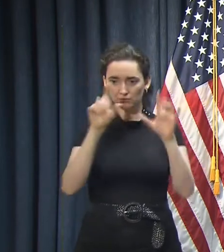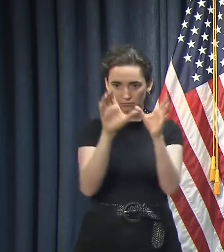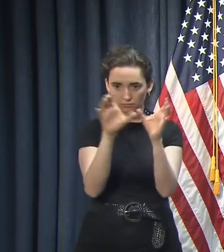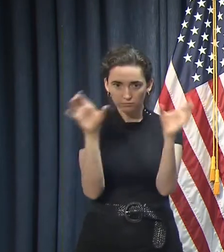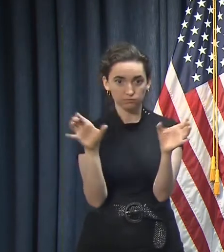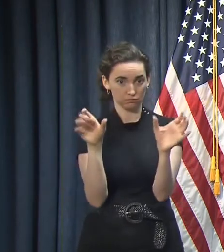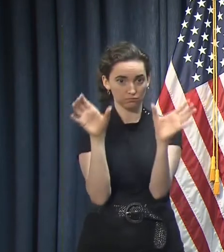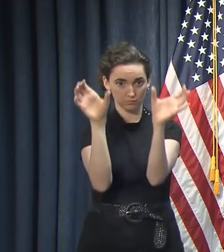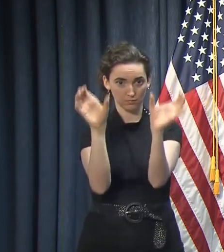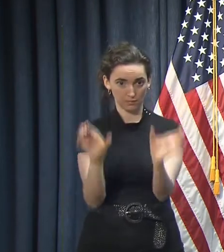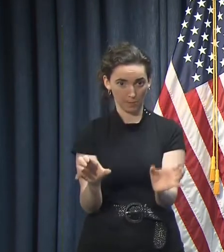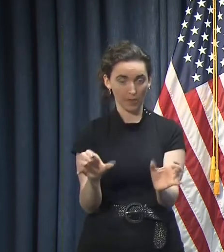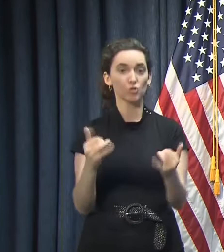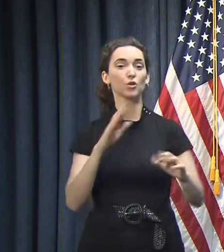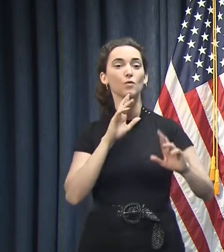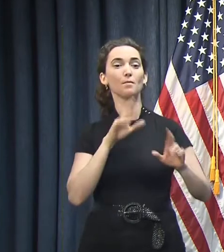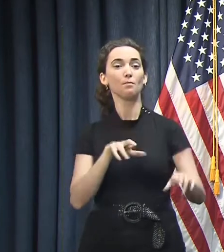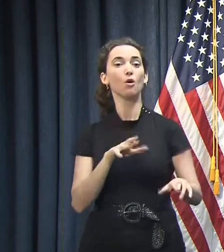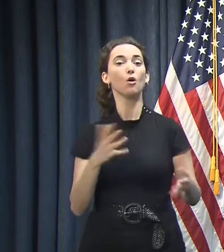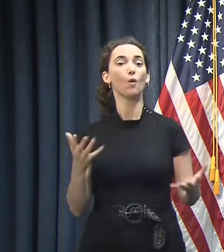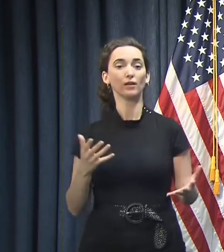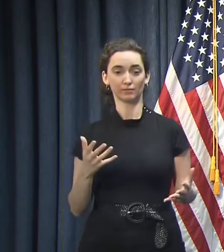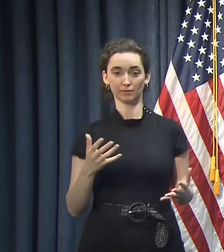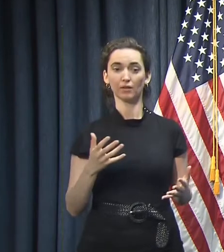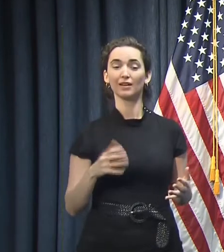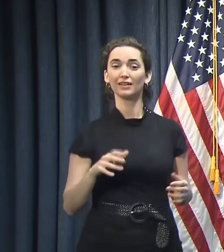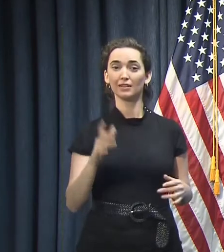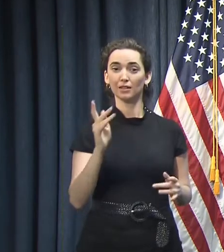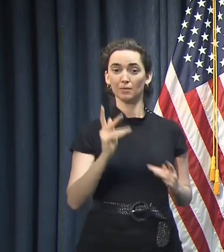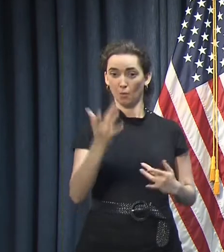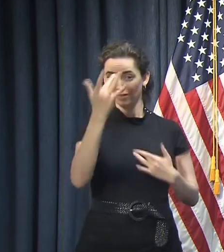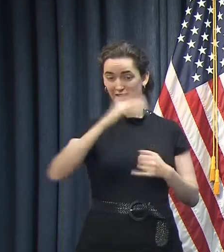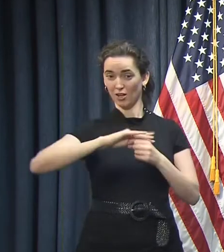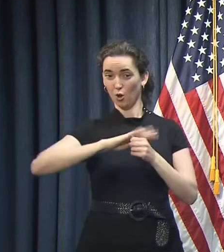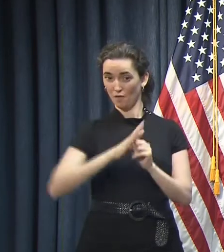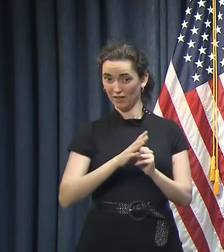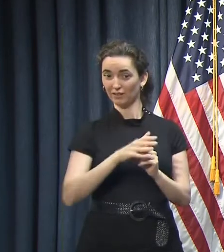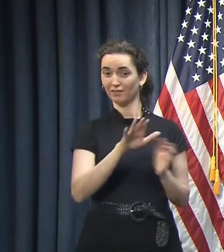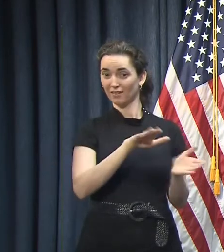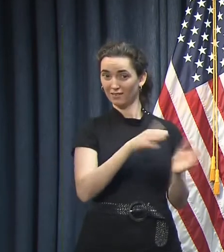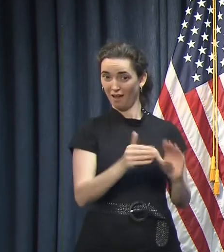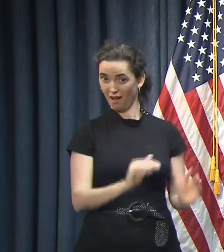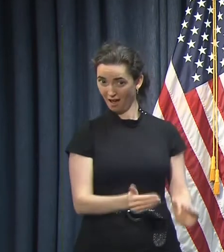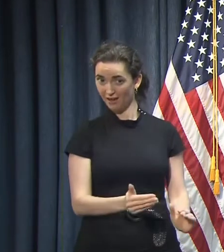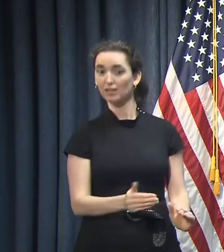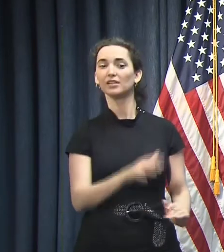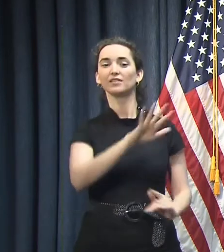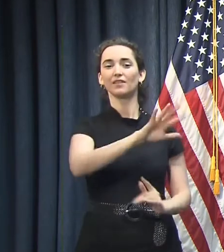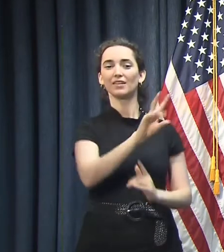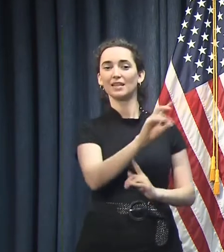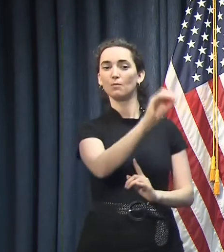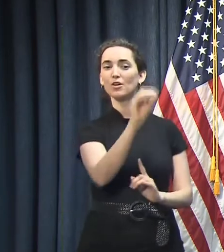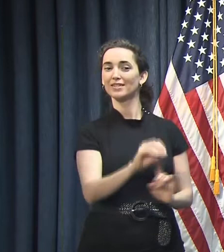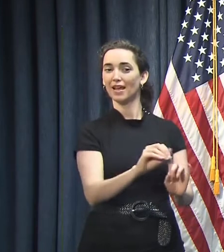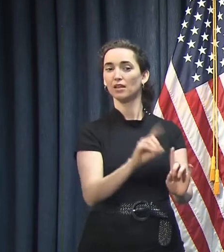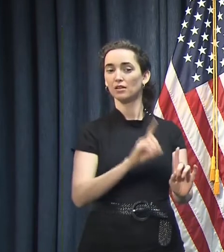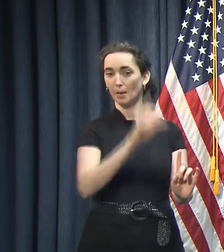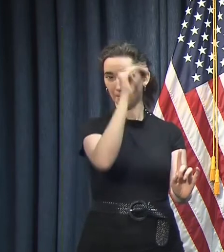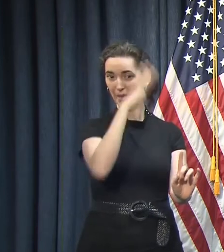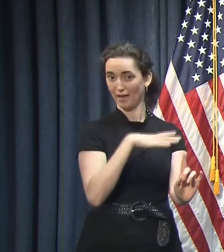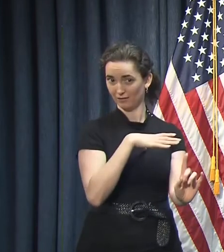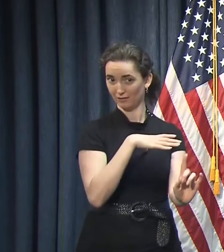Today it's reporting, for example, that 57 percent of the COVID-19 deaths in Louisiana have been among men.